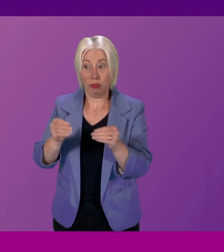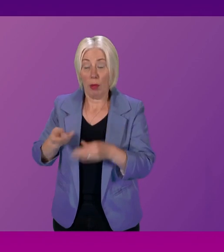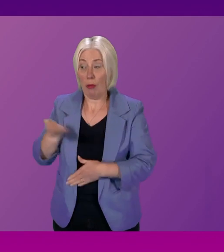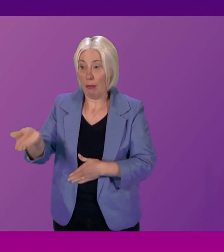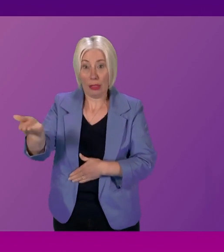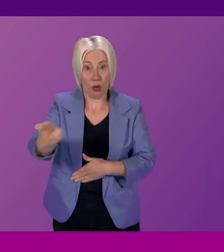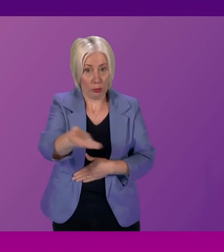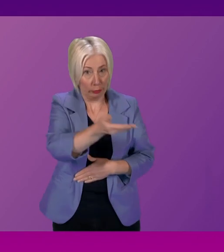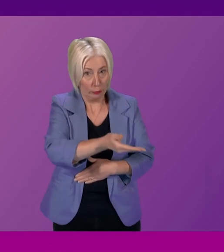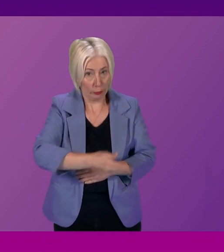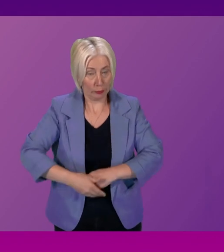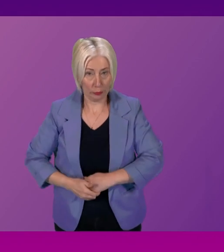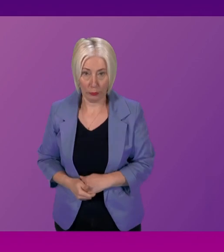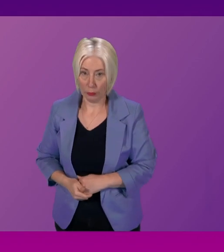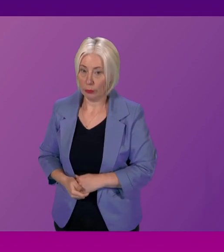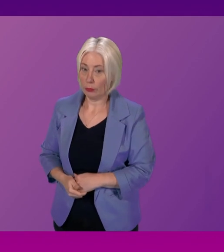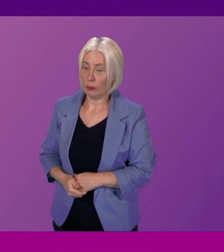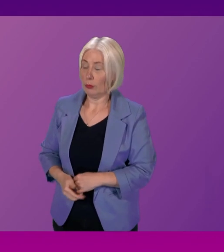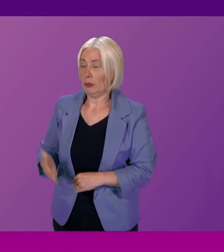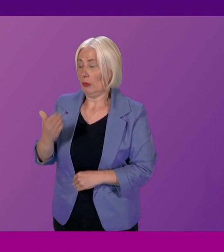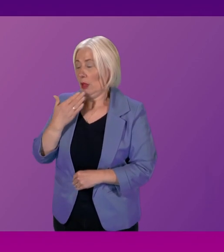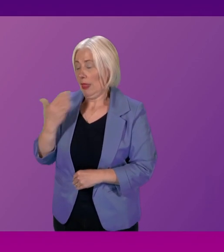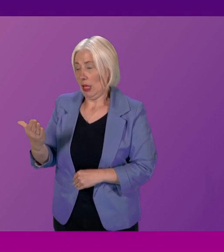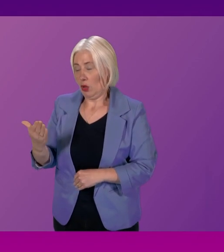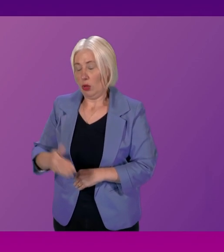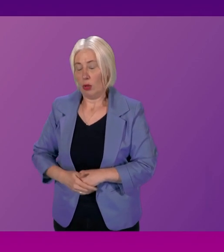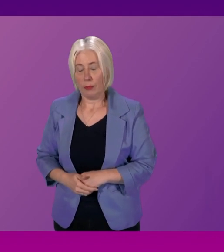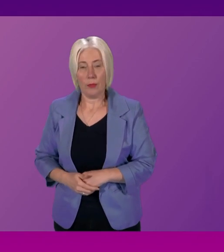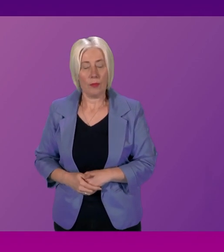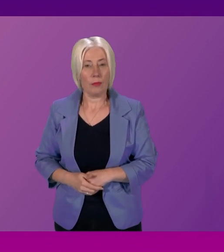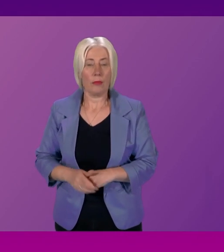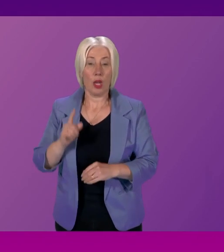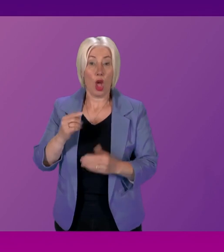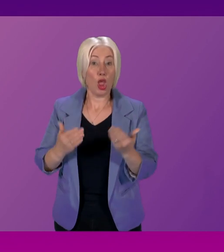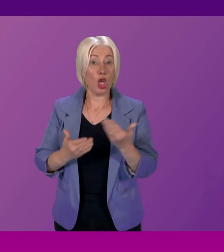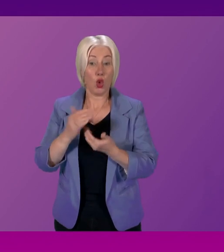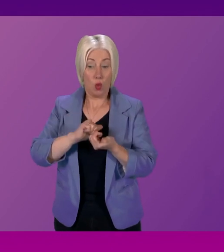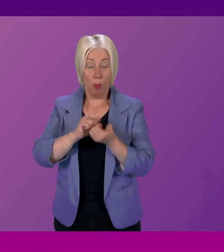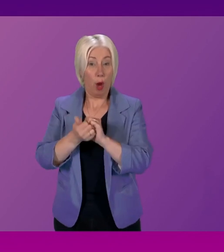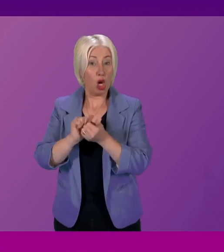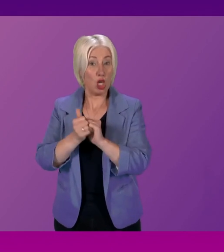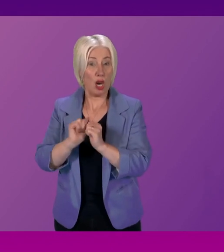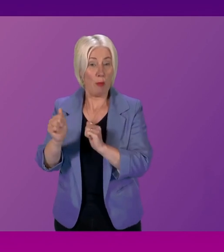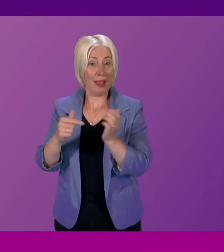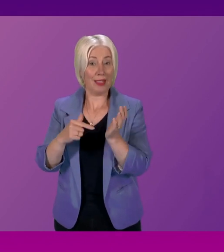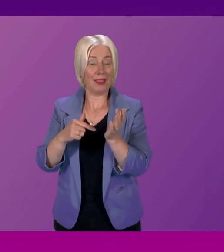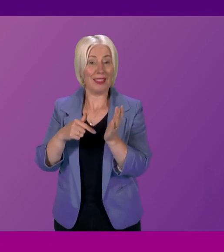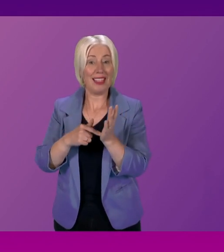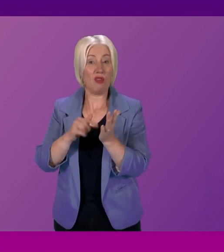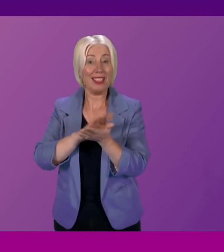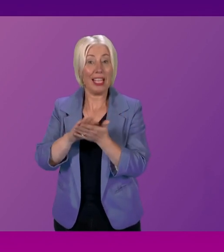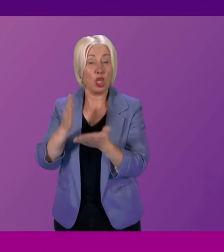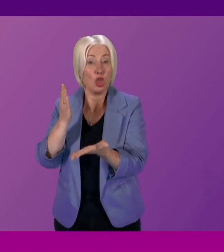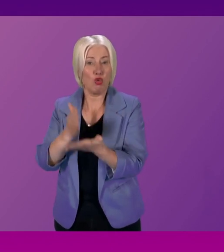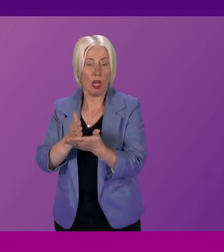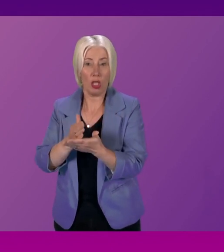Carol Malkin. Thank you, Presiding Officer. Can I say that this new partnership is welcome and we must do all we can